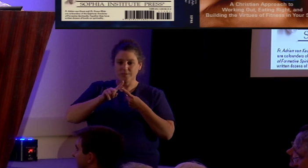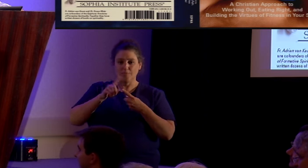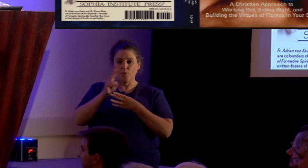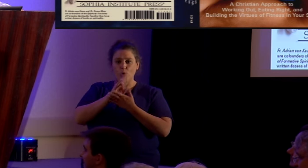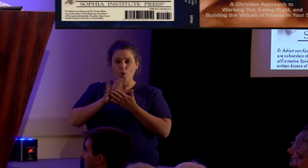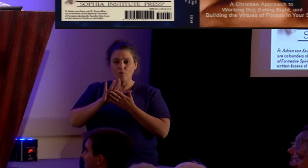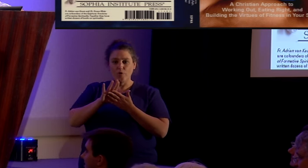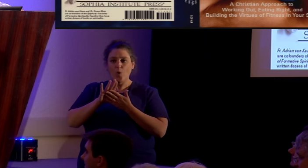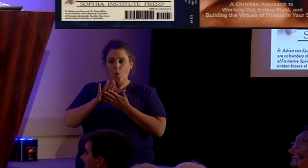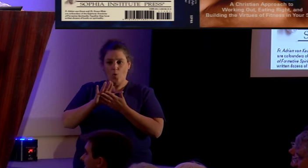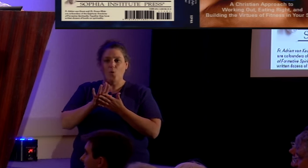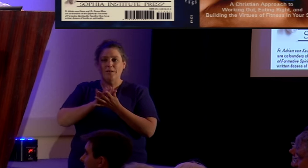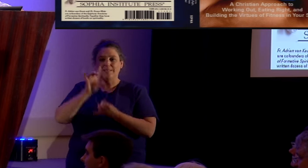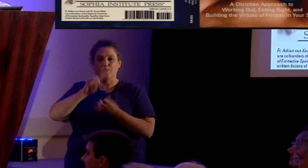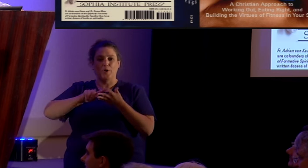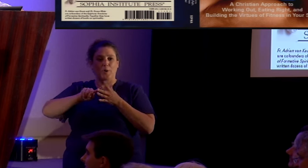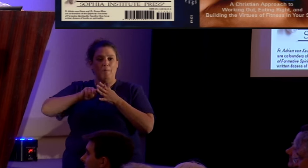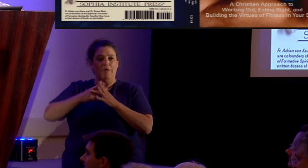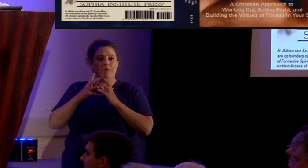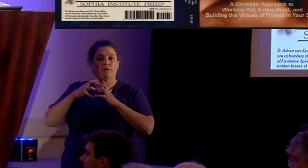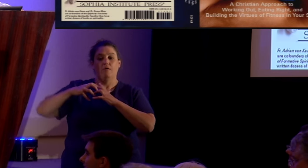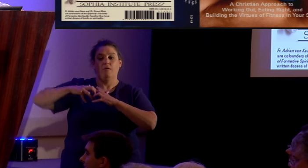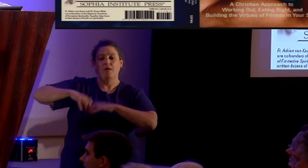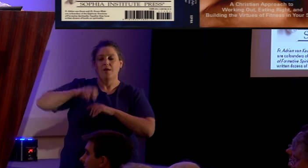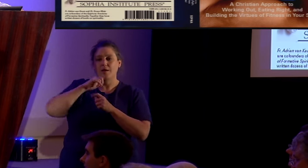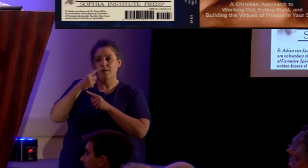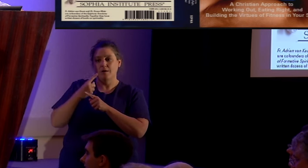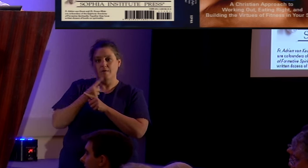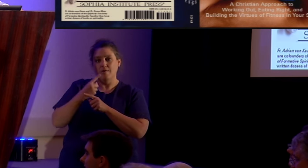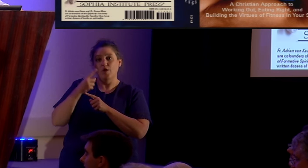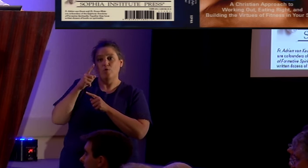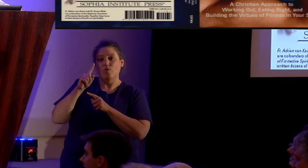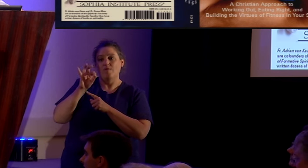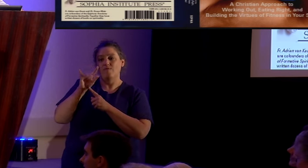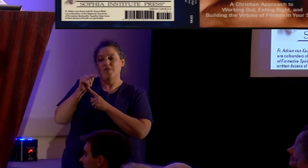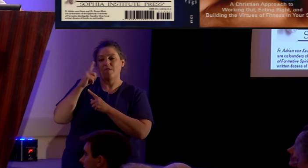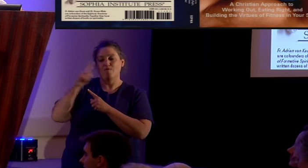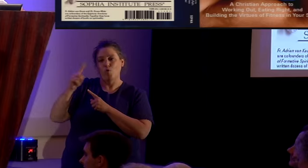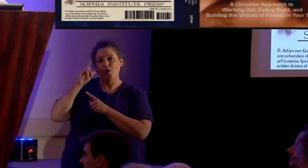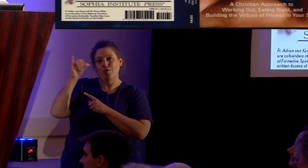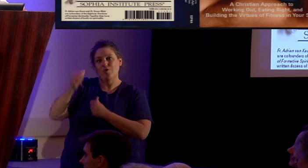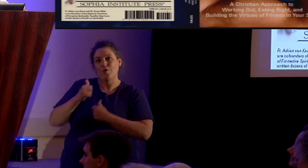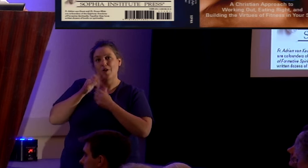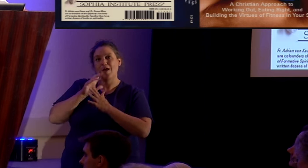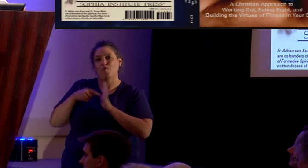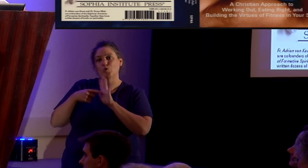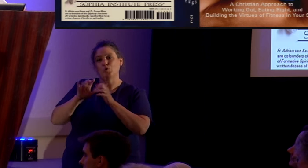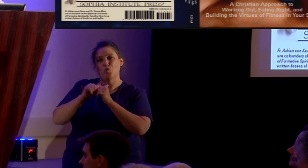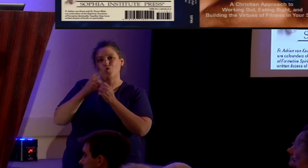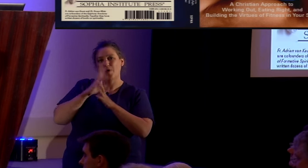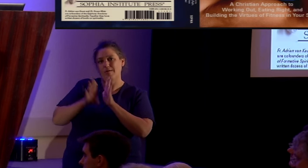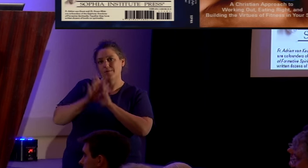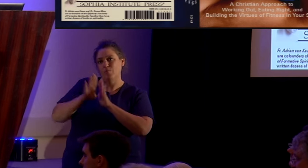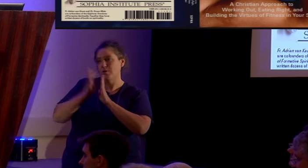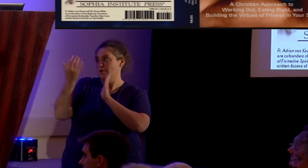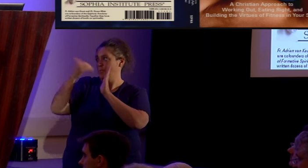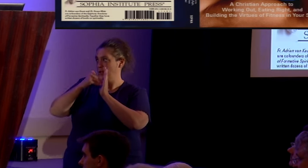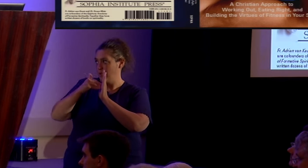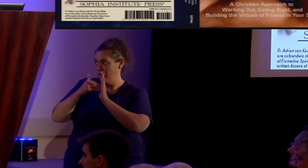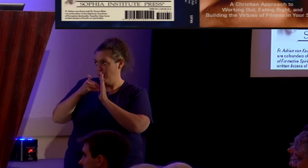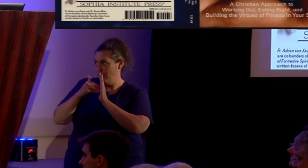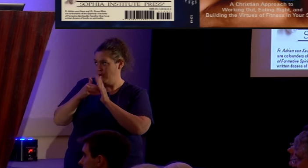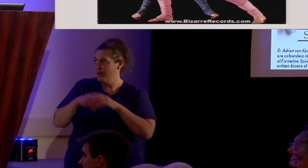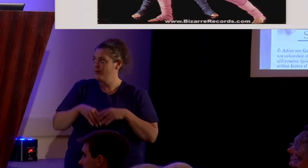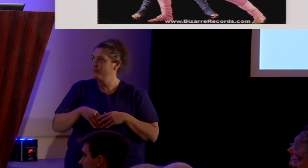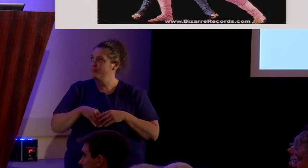begun to creak and crumble? Then let Fit for Eternal Life show you how to build it up again. Check out this blast